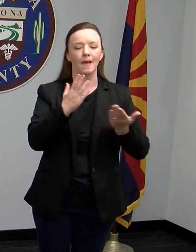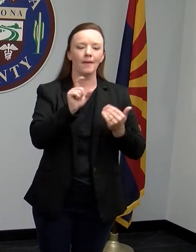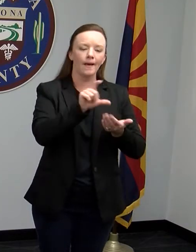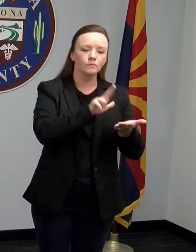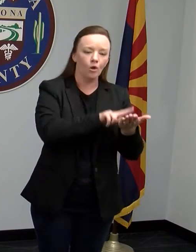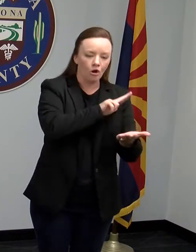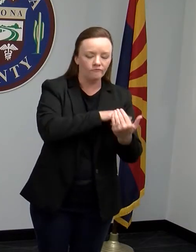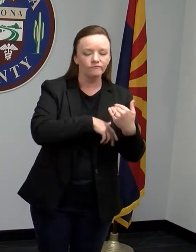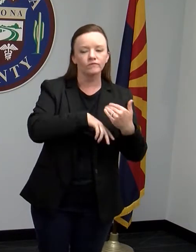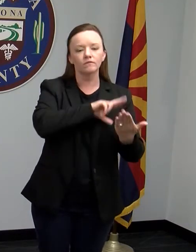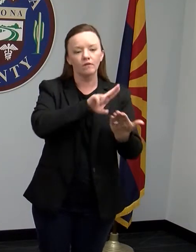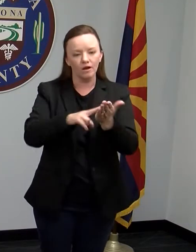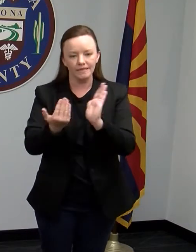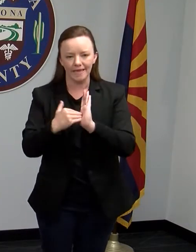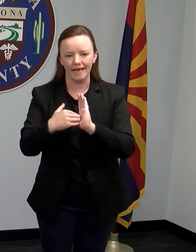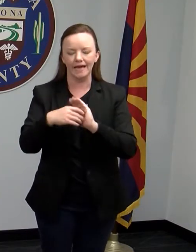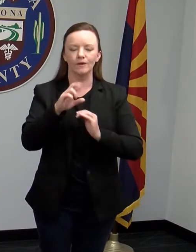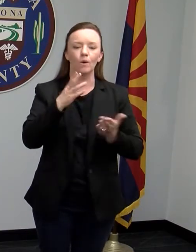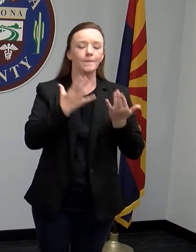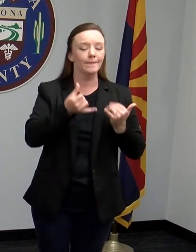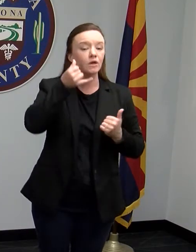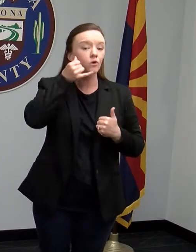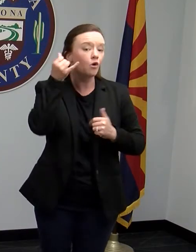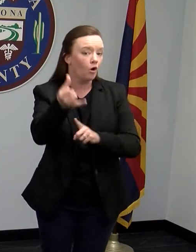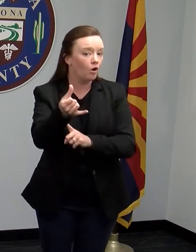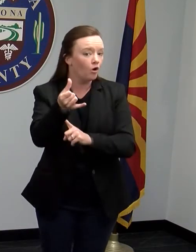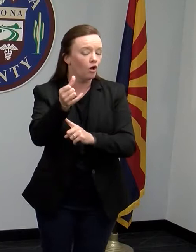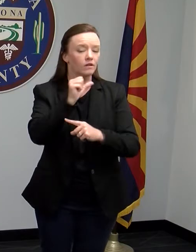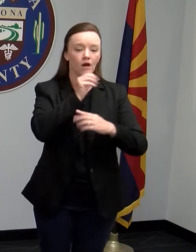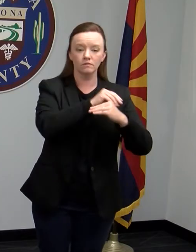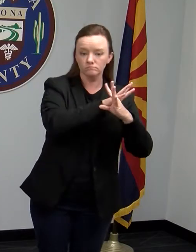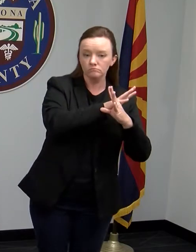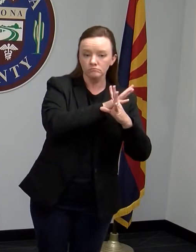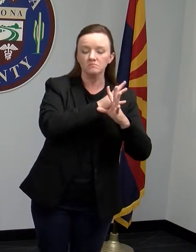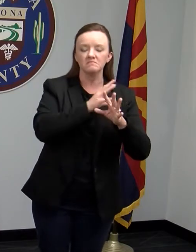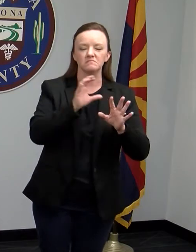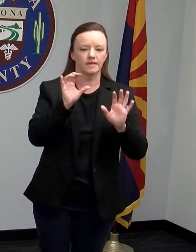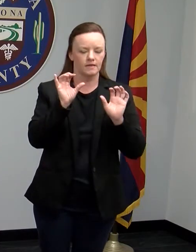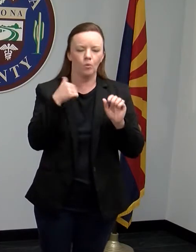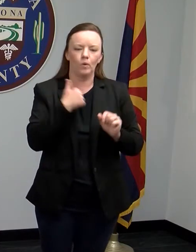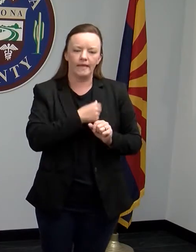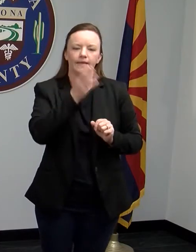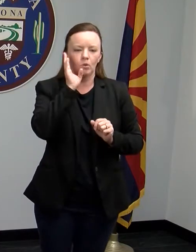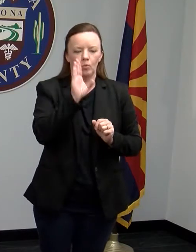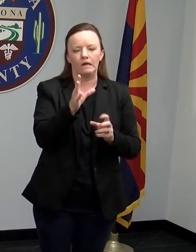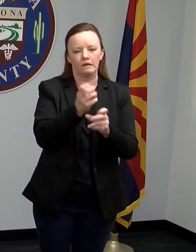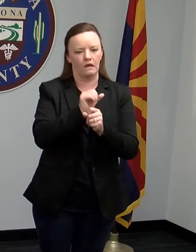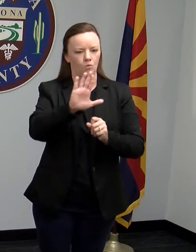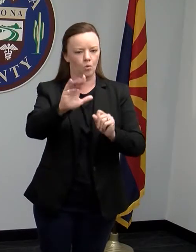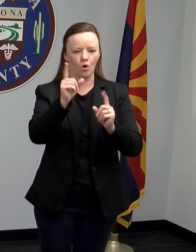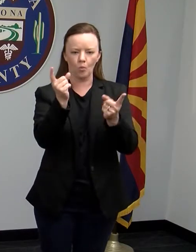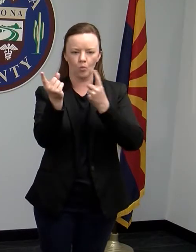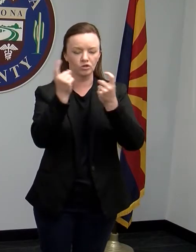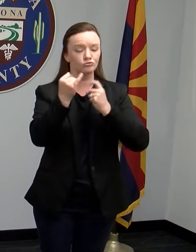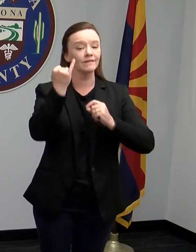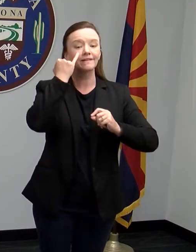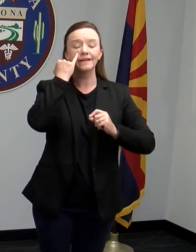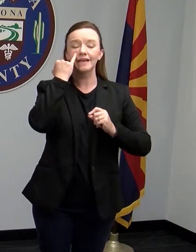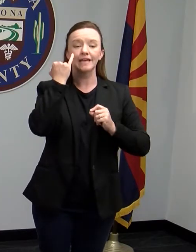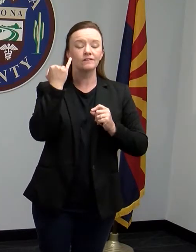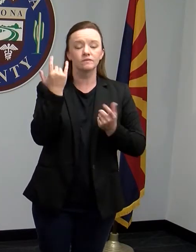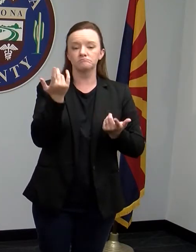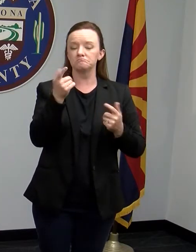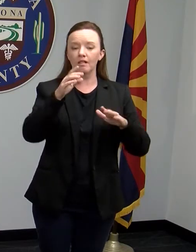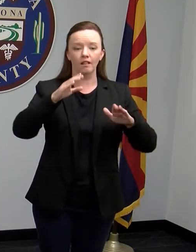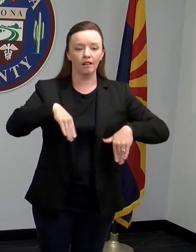to call into the webinar, we will try to get to your question. As always, if you have questions that we're not able to answer today, or you're not able